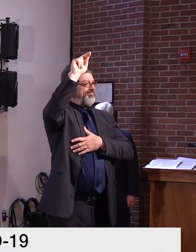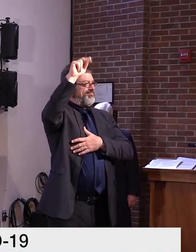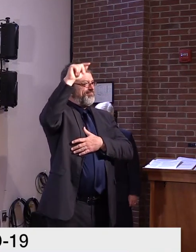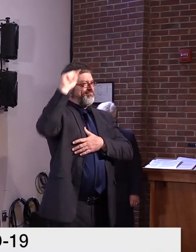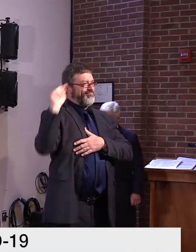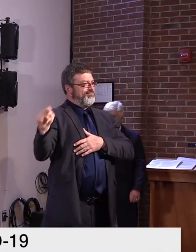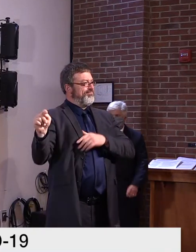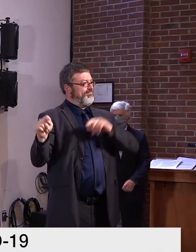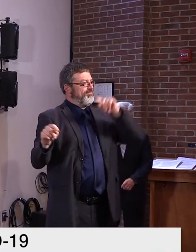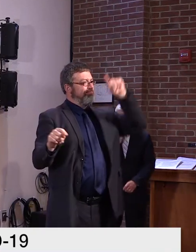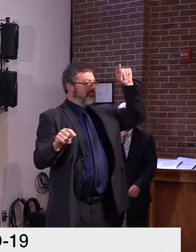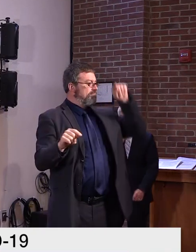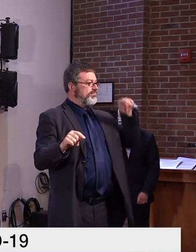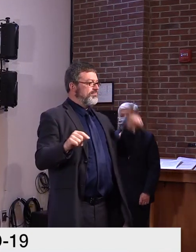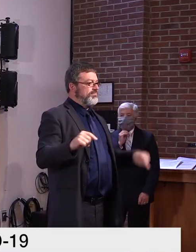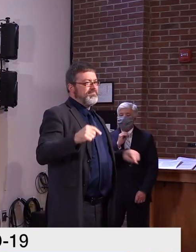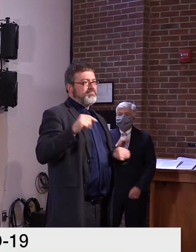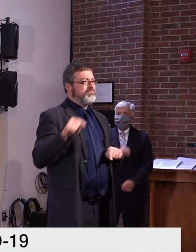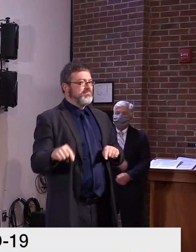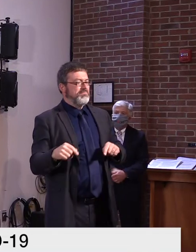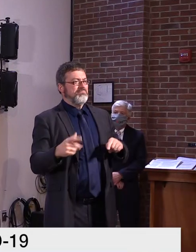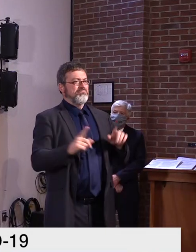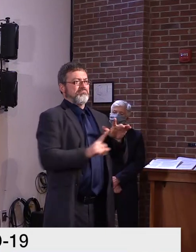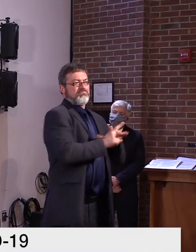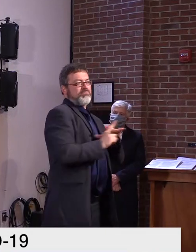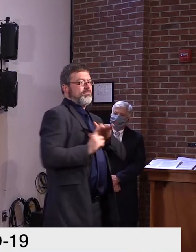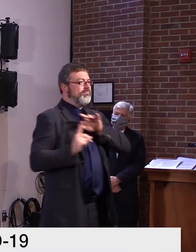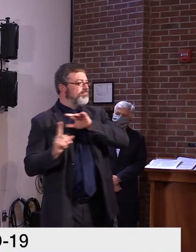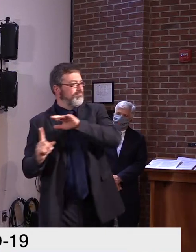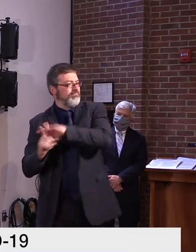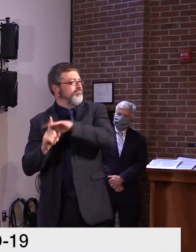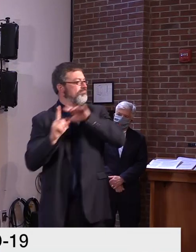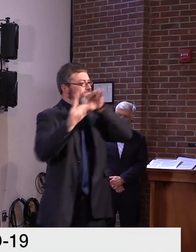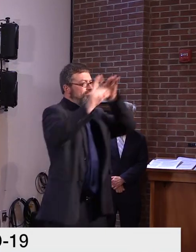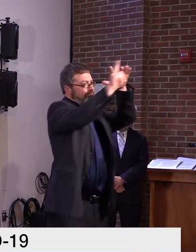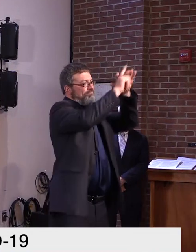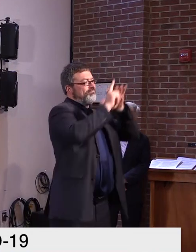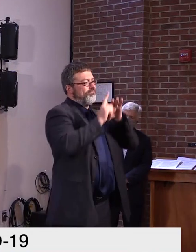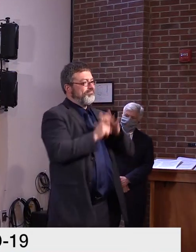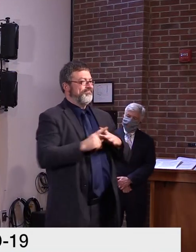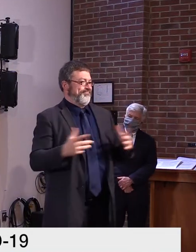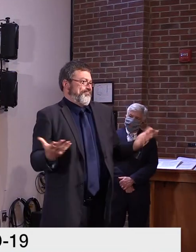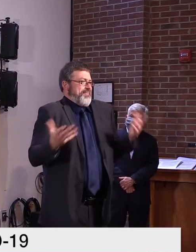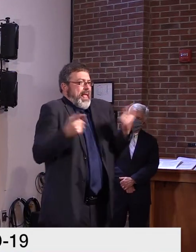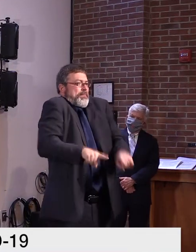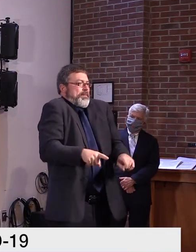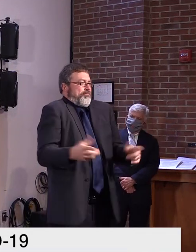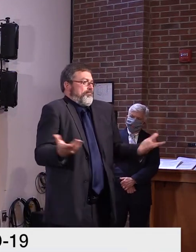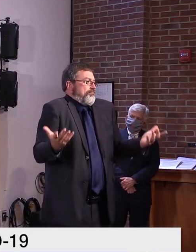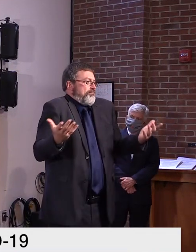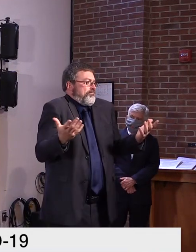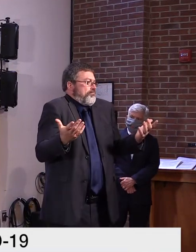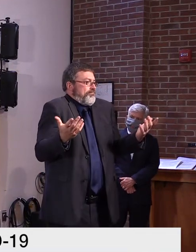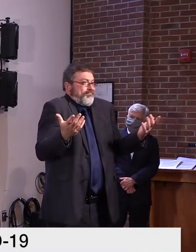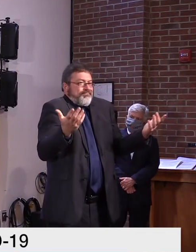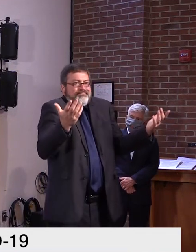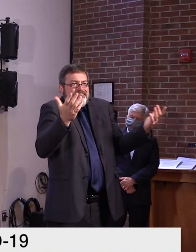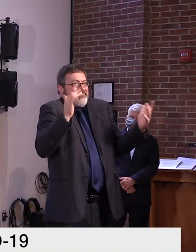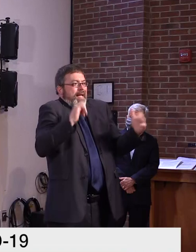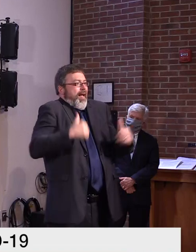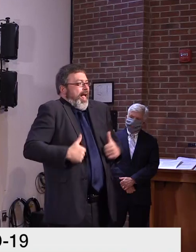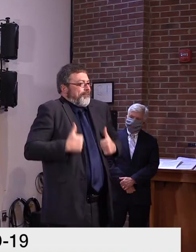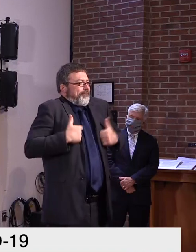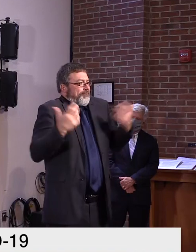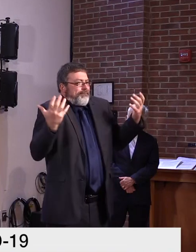we weren't and then it fizzled out and that was the end of it. So this has happened a number of times over the months we've been, uh, involved in this